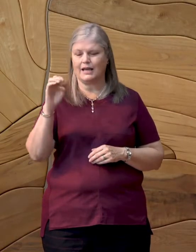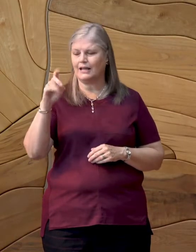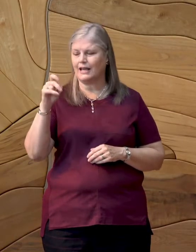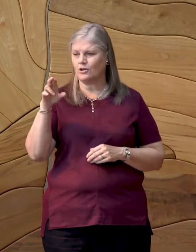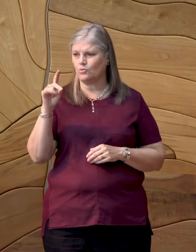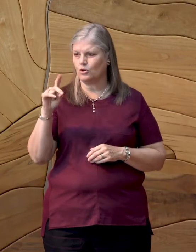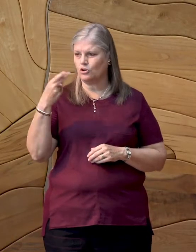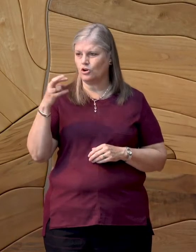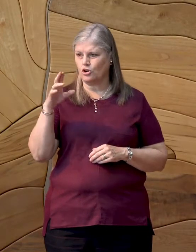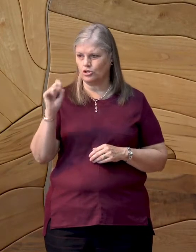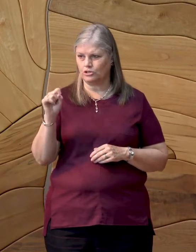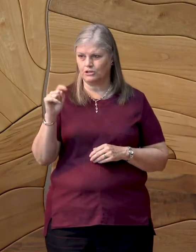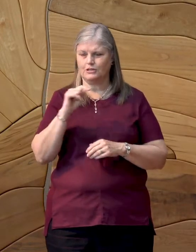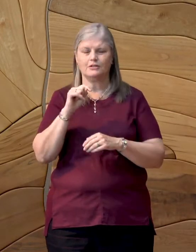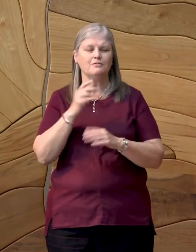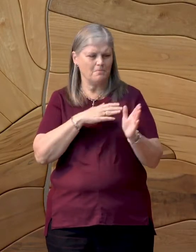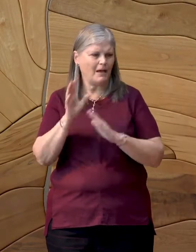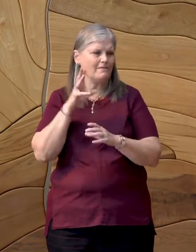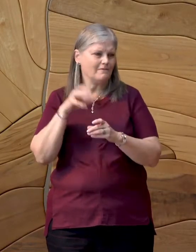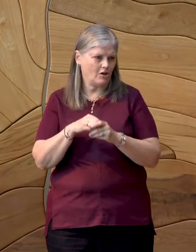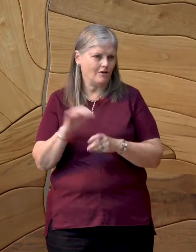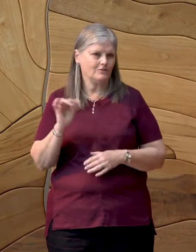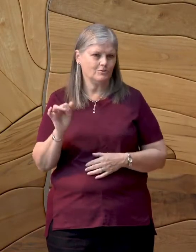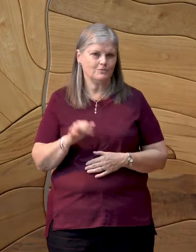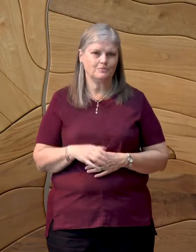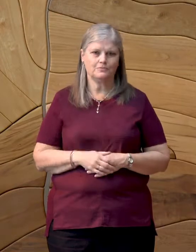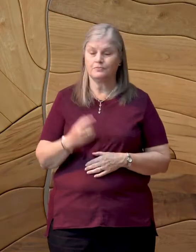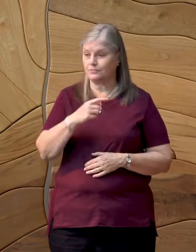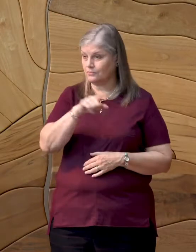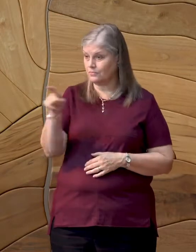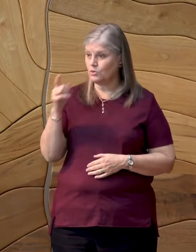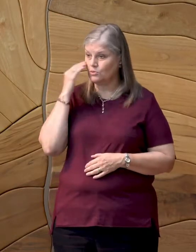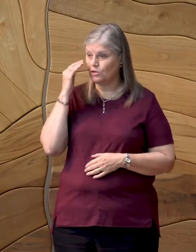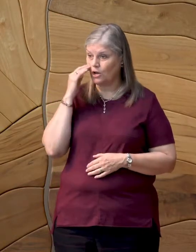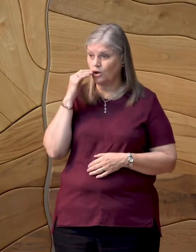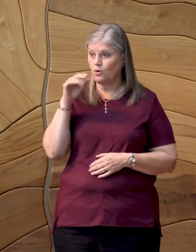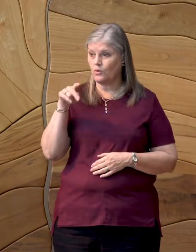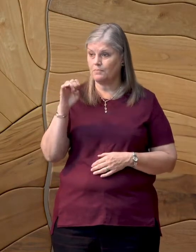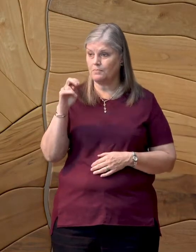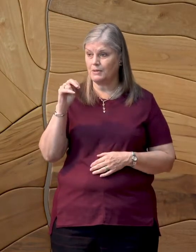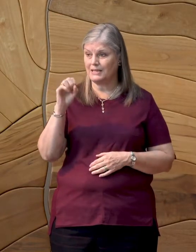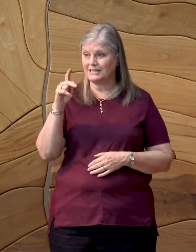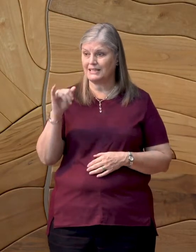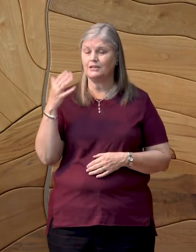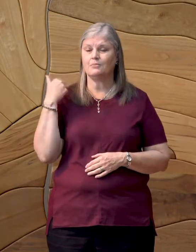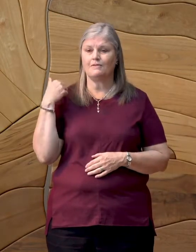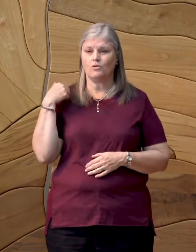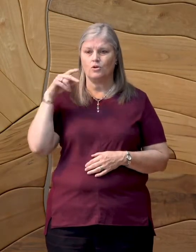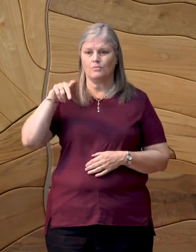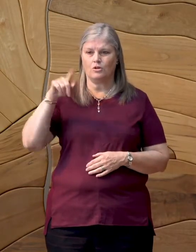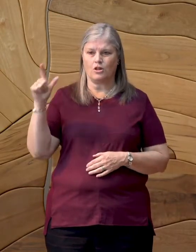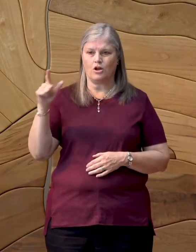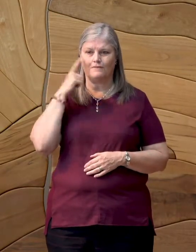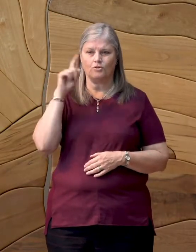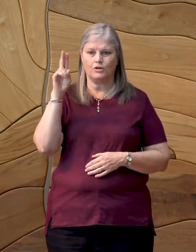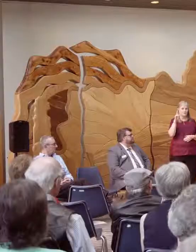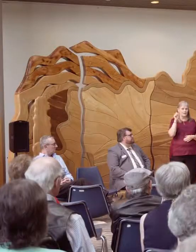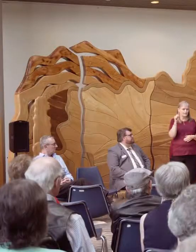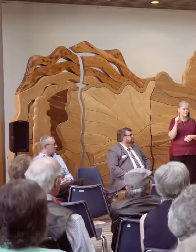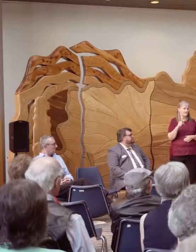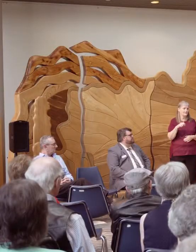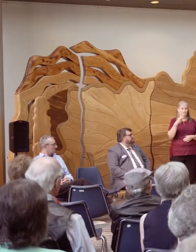plan to be involved in this film. As many of you know, Penske is a former Poet Laureate of the United States.